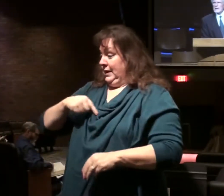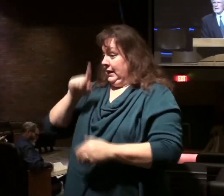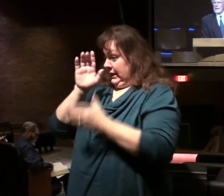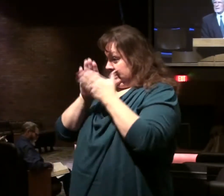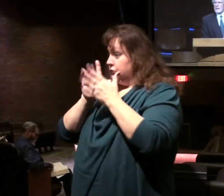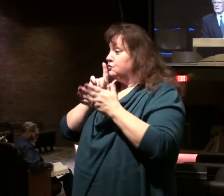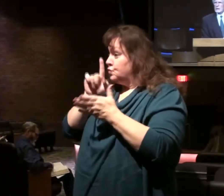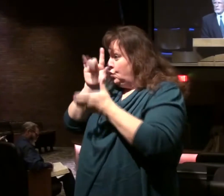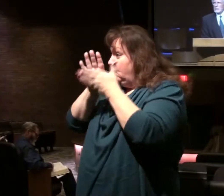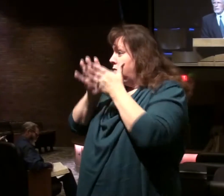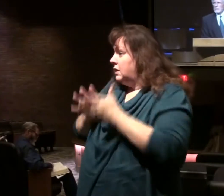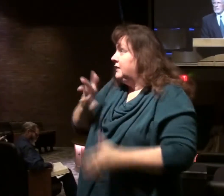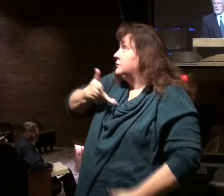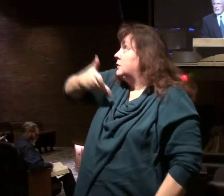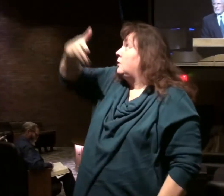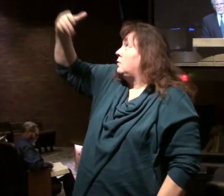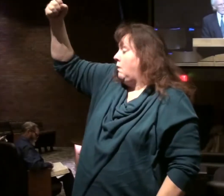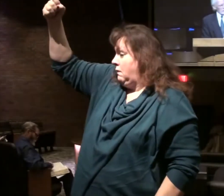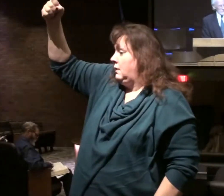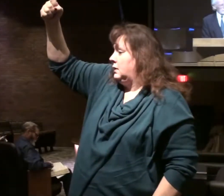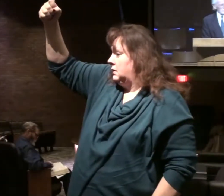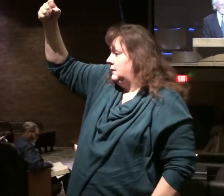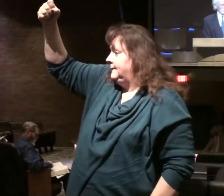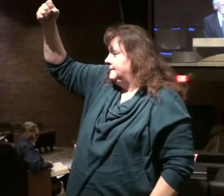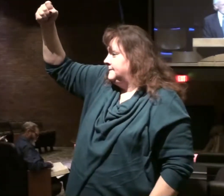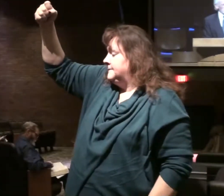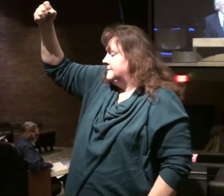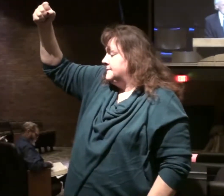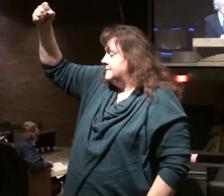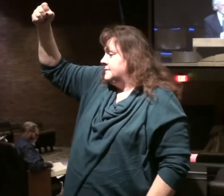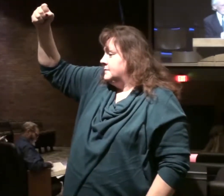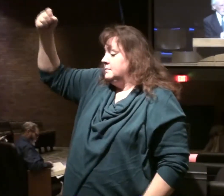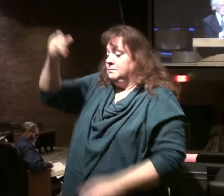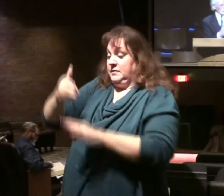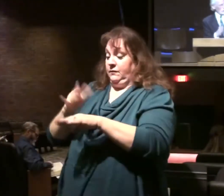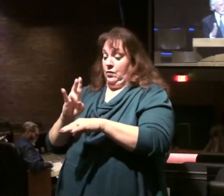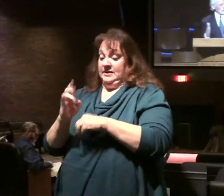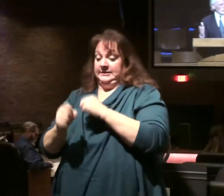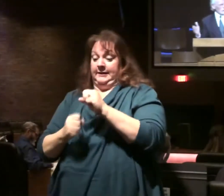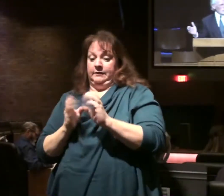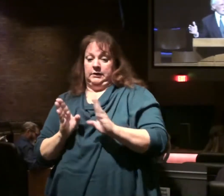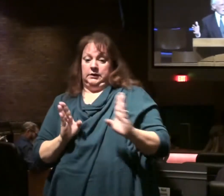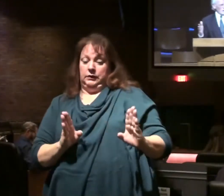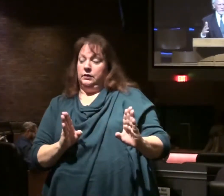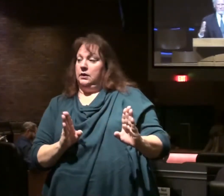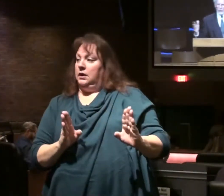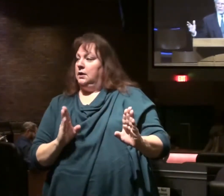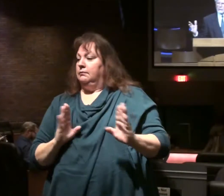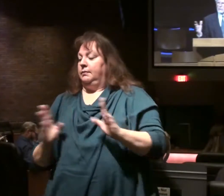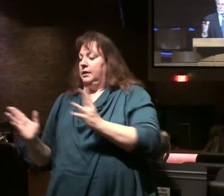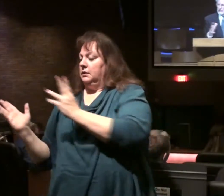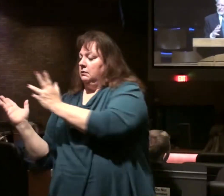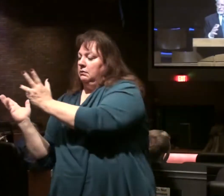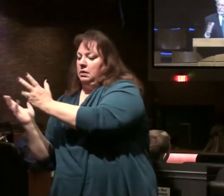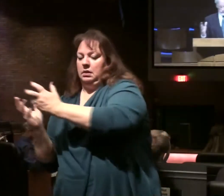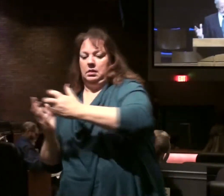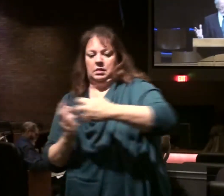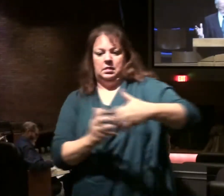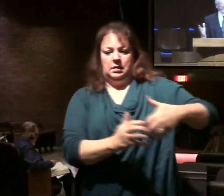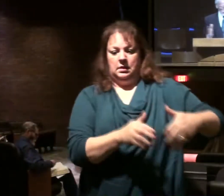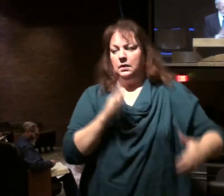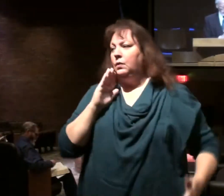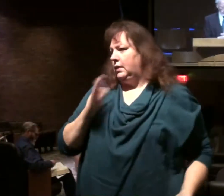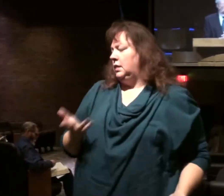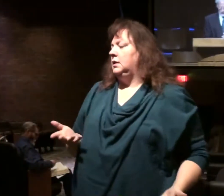that seven-year period begins, but things are going to begin to fall into place.